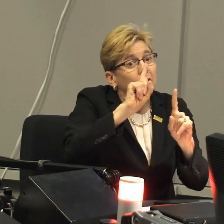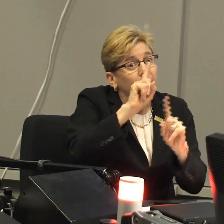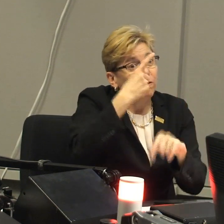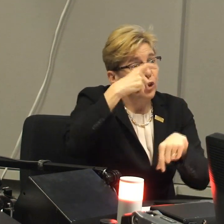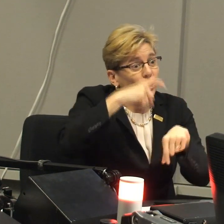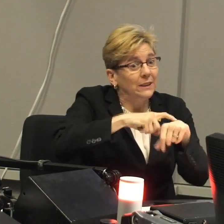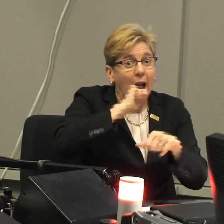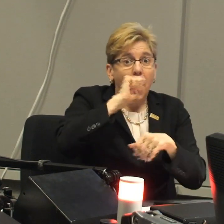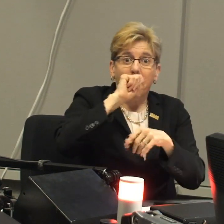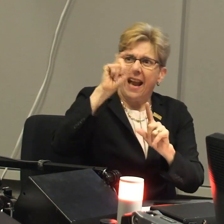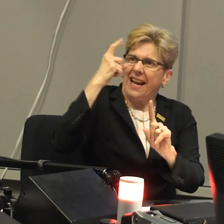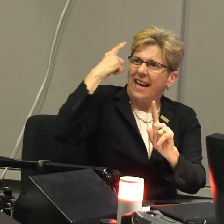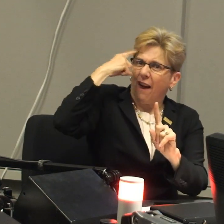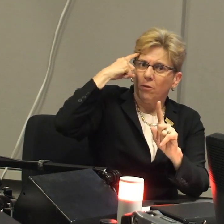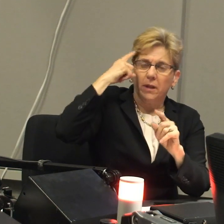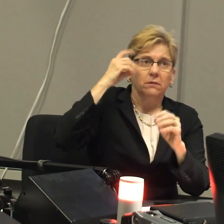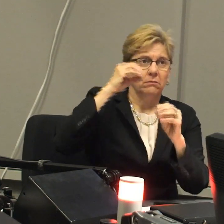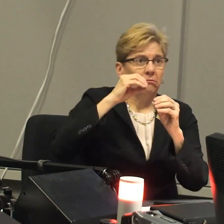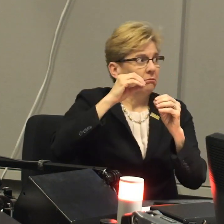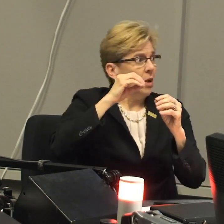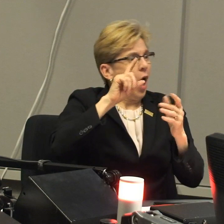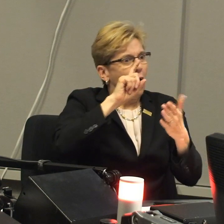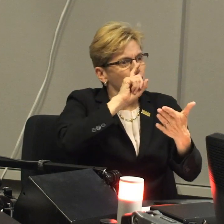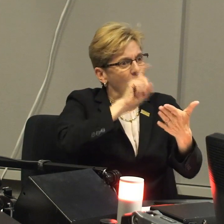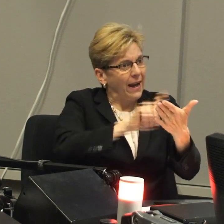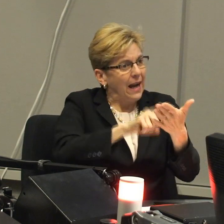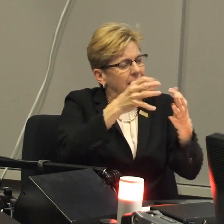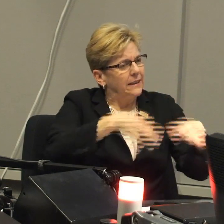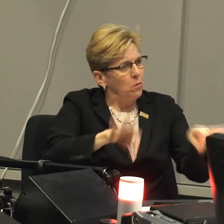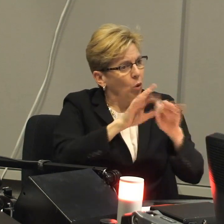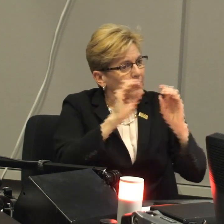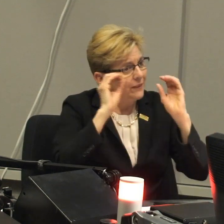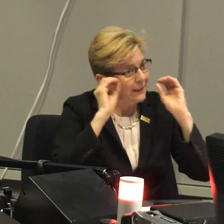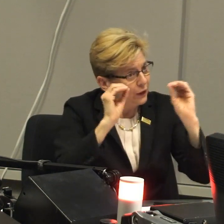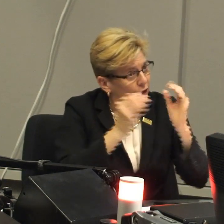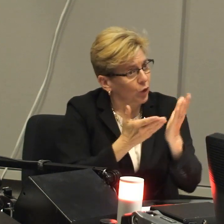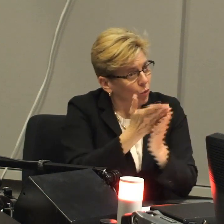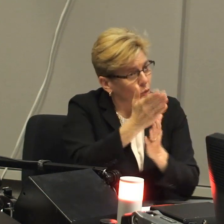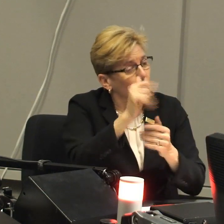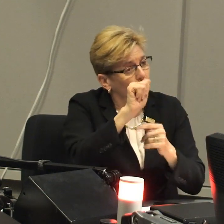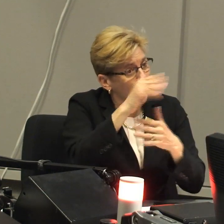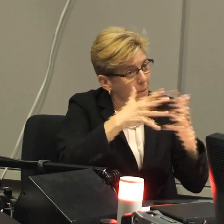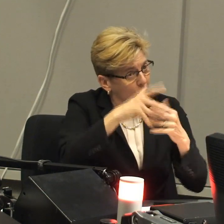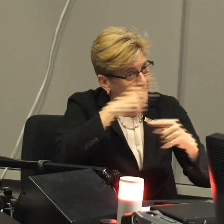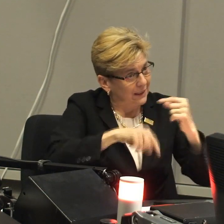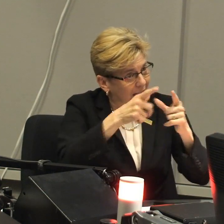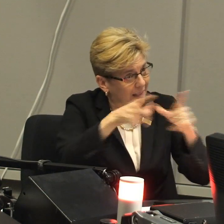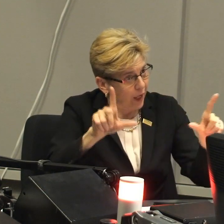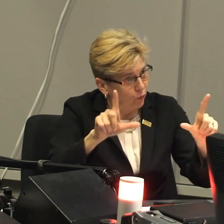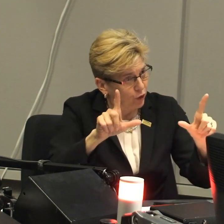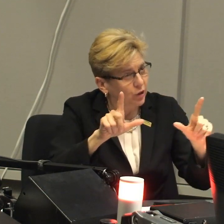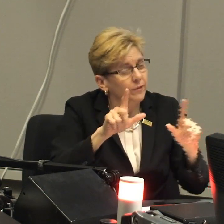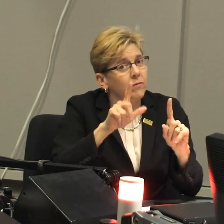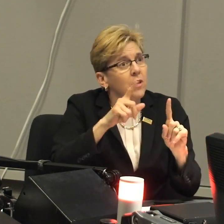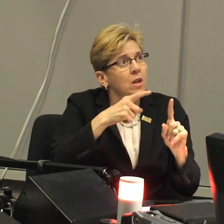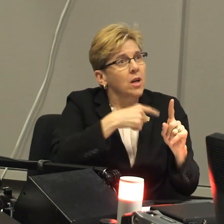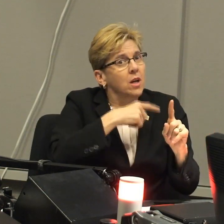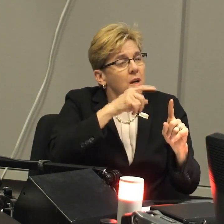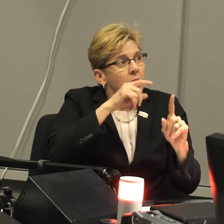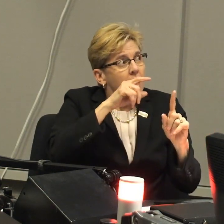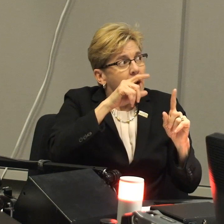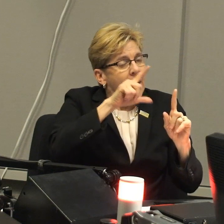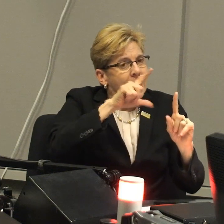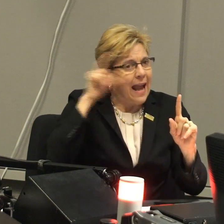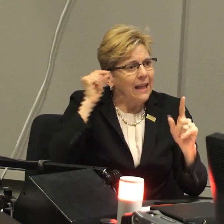university of its kind in the world. I mean, it's the first time that a government has ever recognized the importance of teaching through American Sign